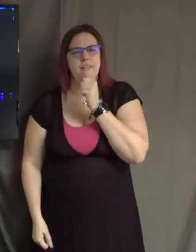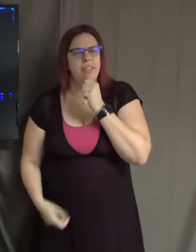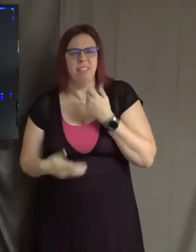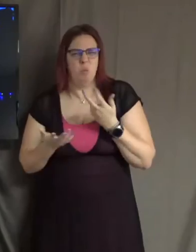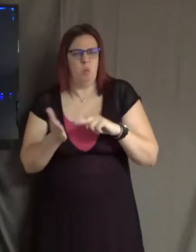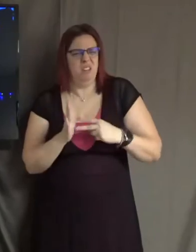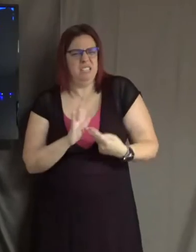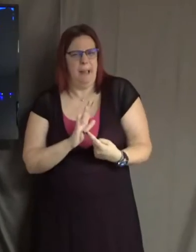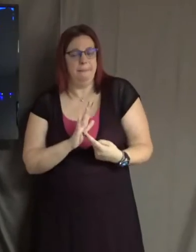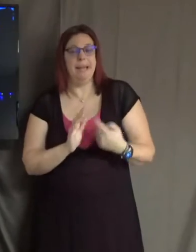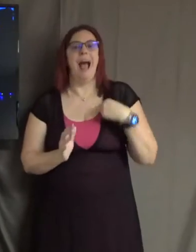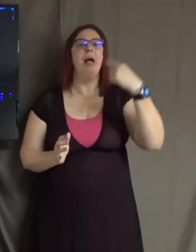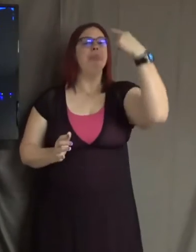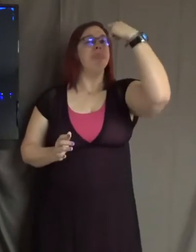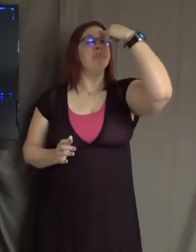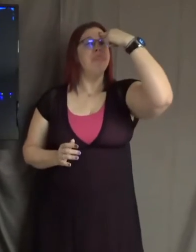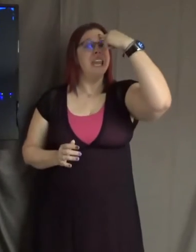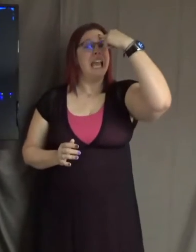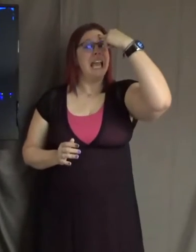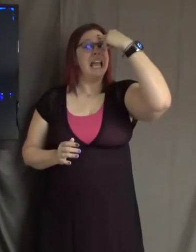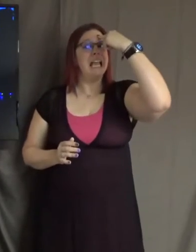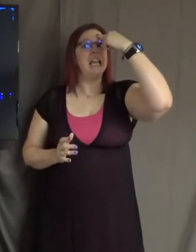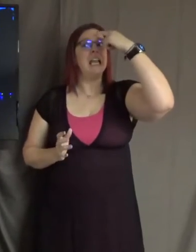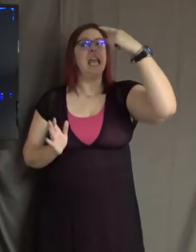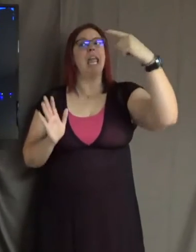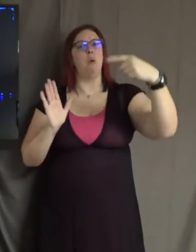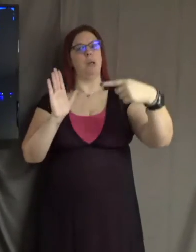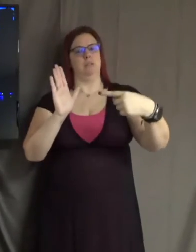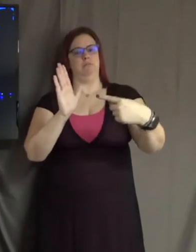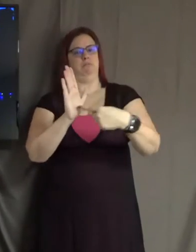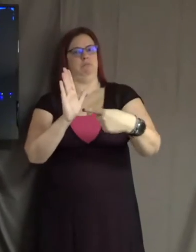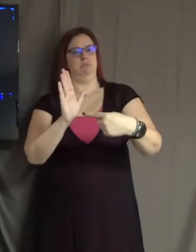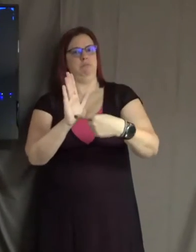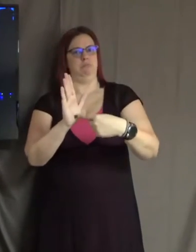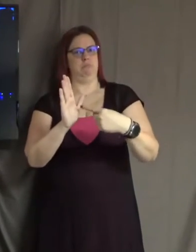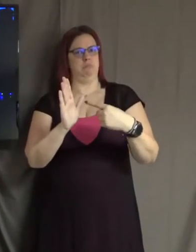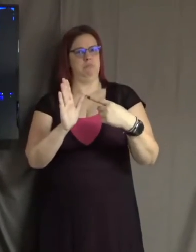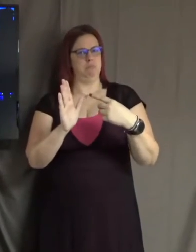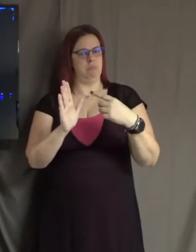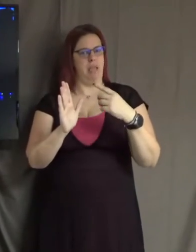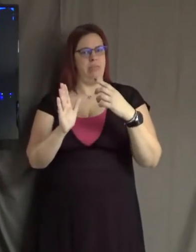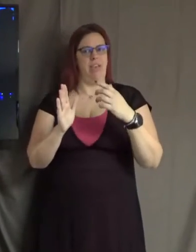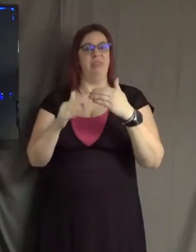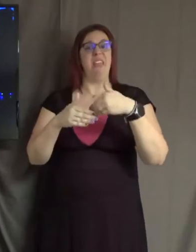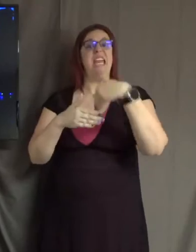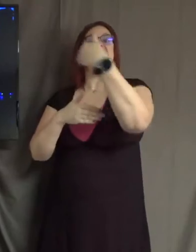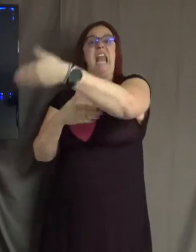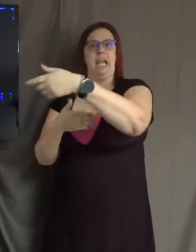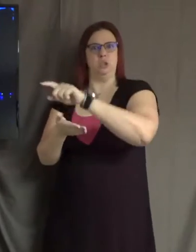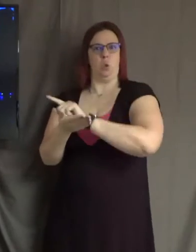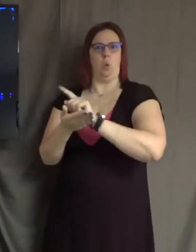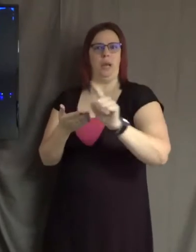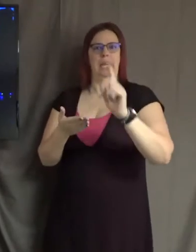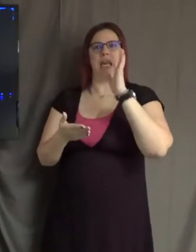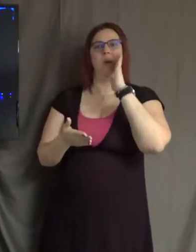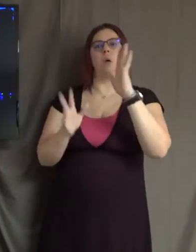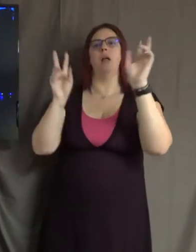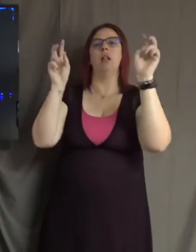indication that the following week he was going to return very publicly on a donkey on, you know, Palm Sunday. So